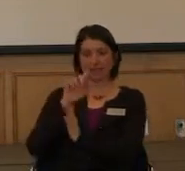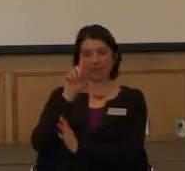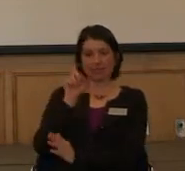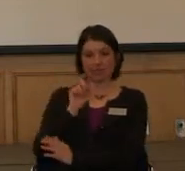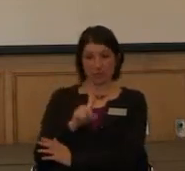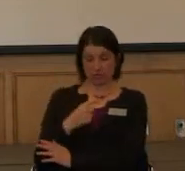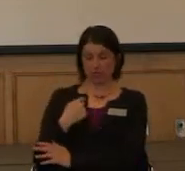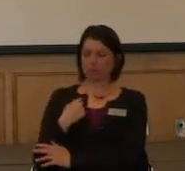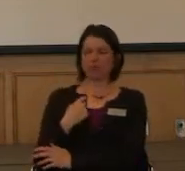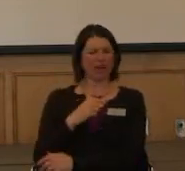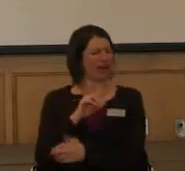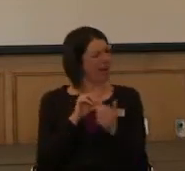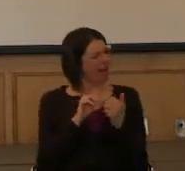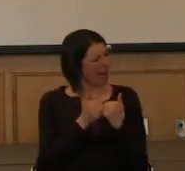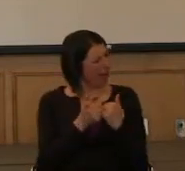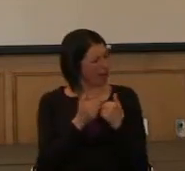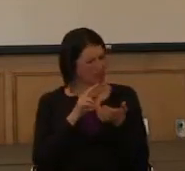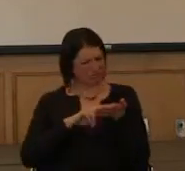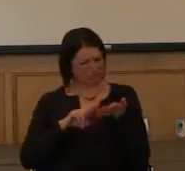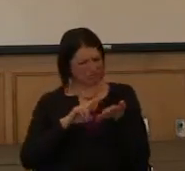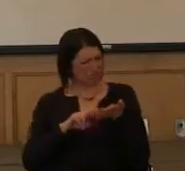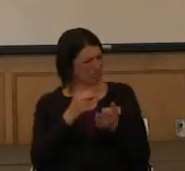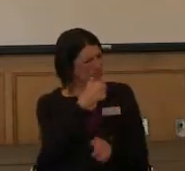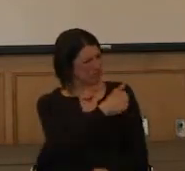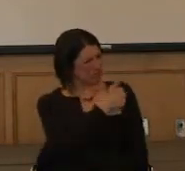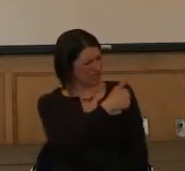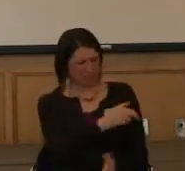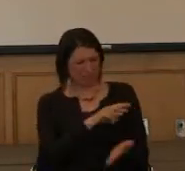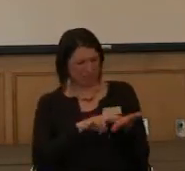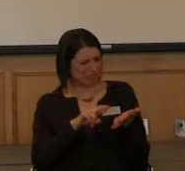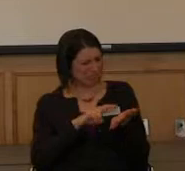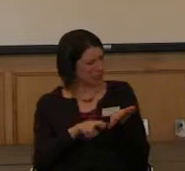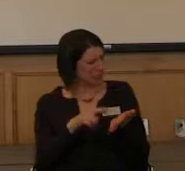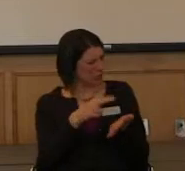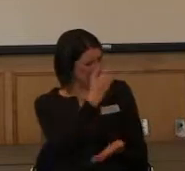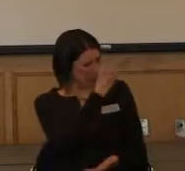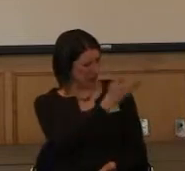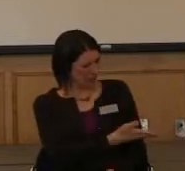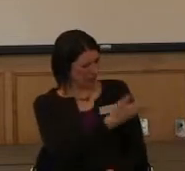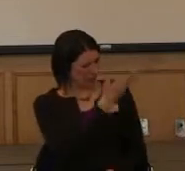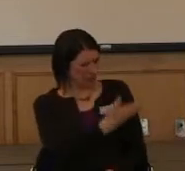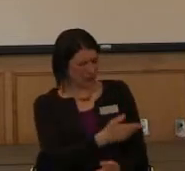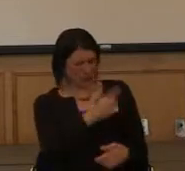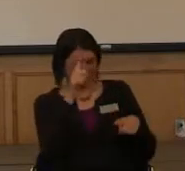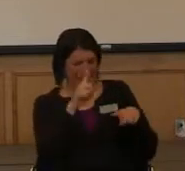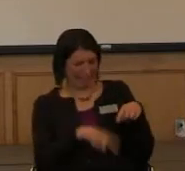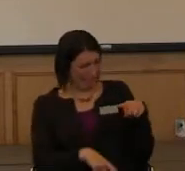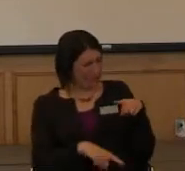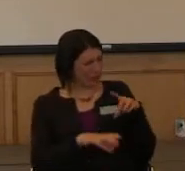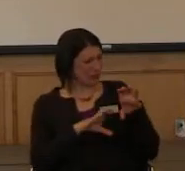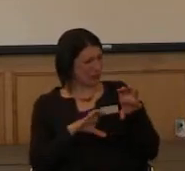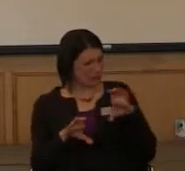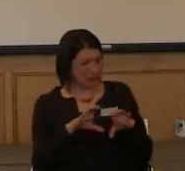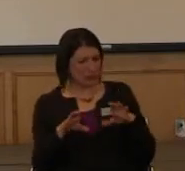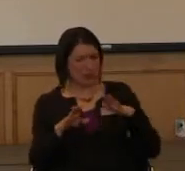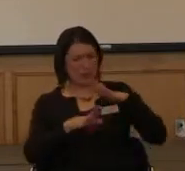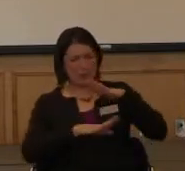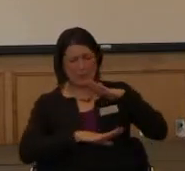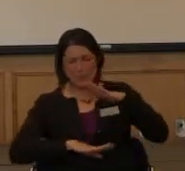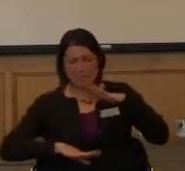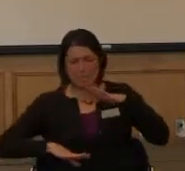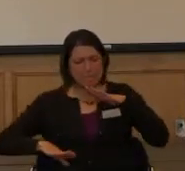you know, how can you do research when you can't do the most basic